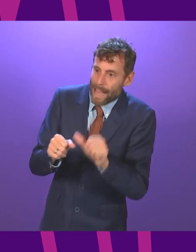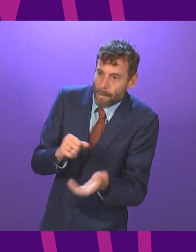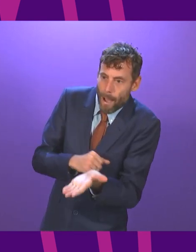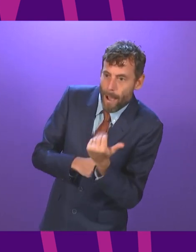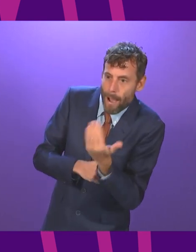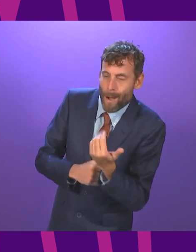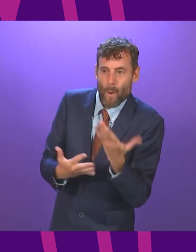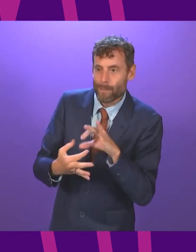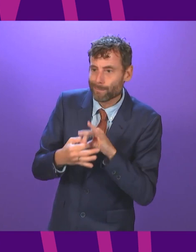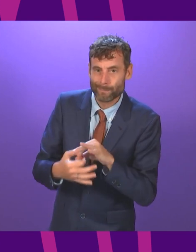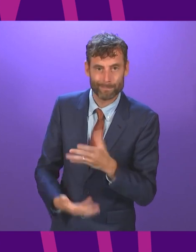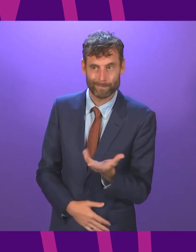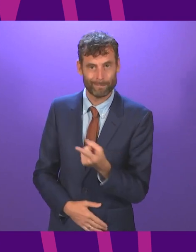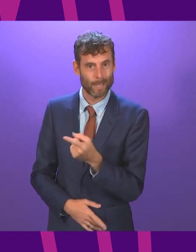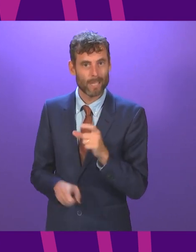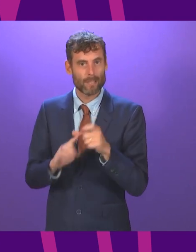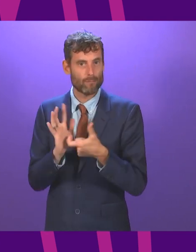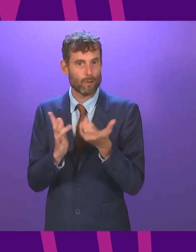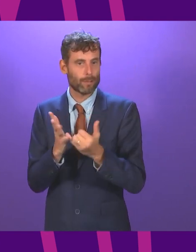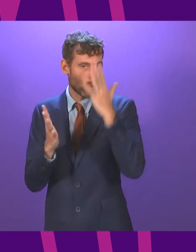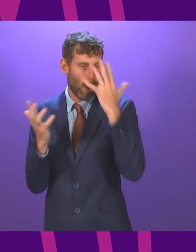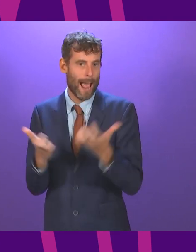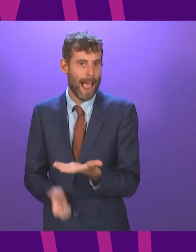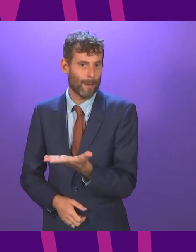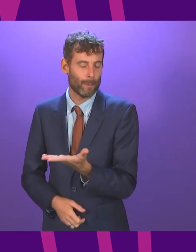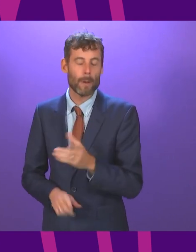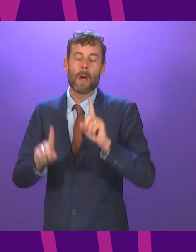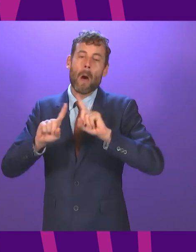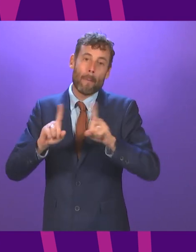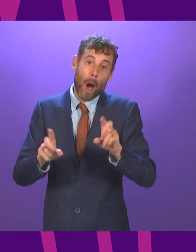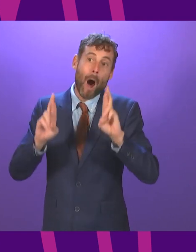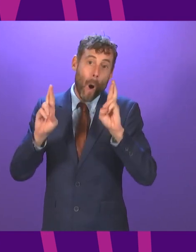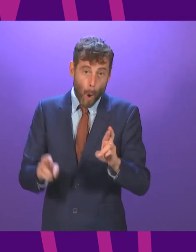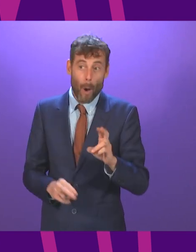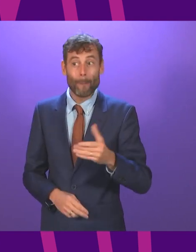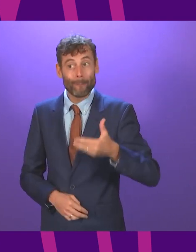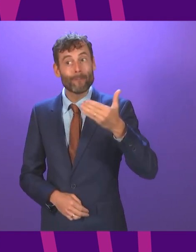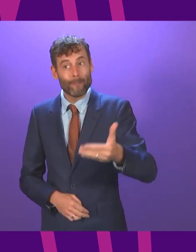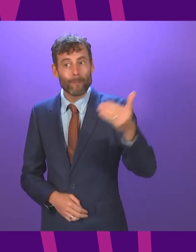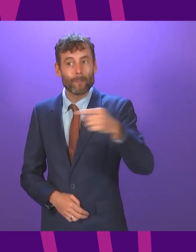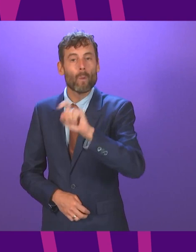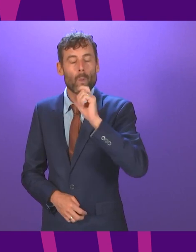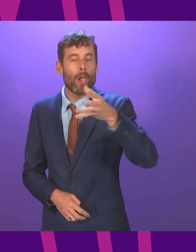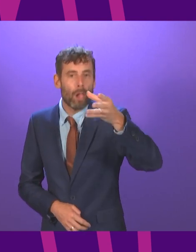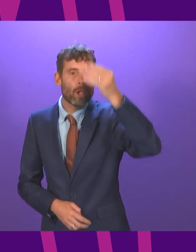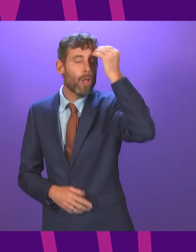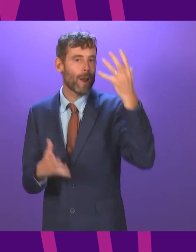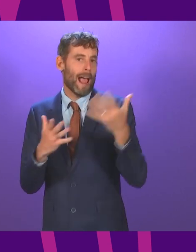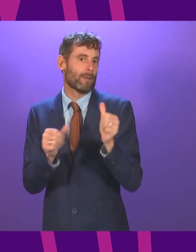the moment beyond Douglas Ross. But hopefully, as this Parliament progresses, that will change. I think,